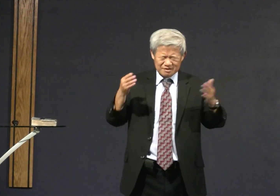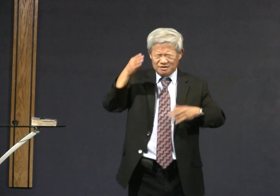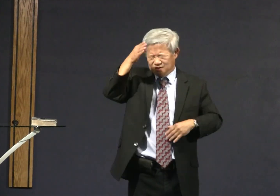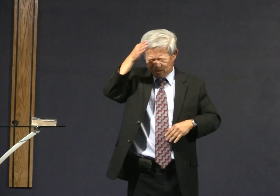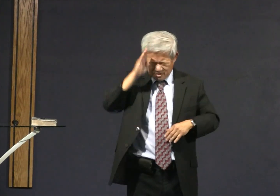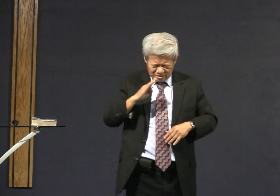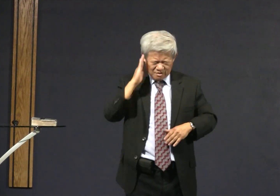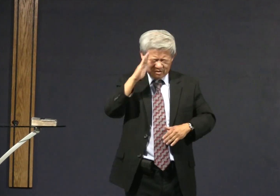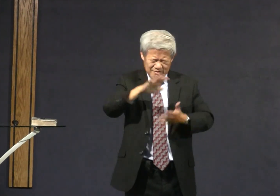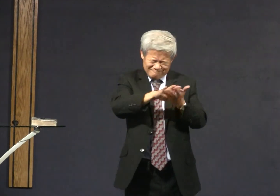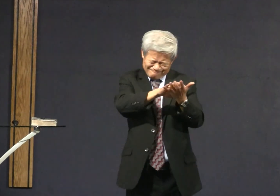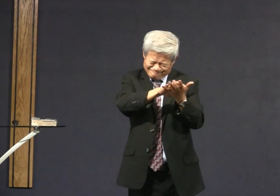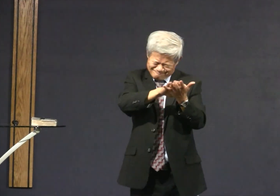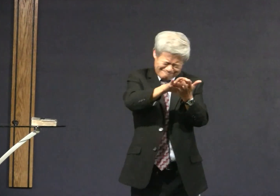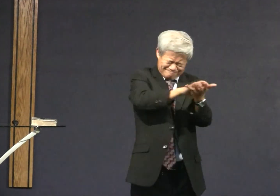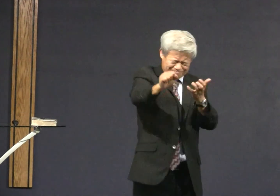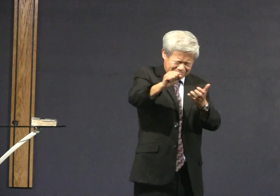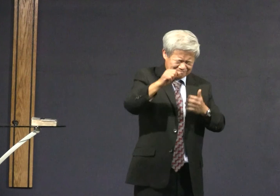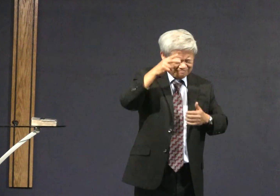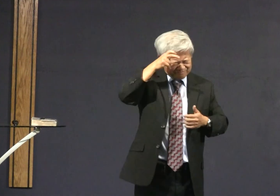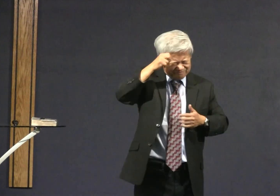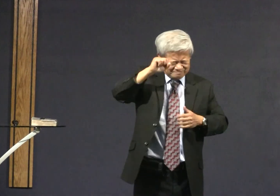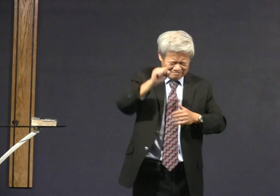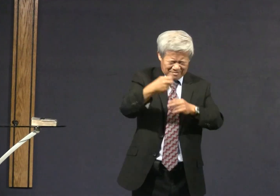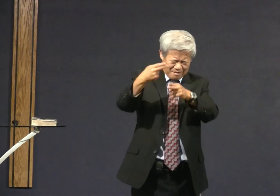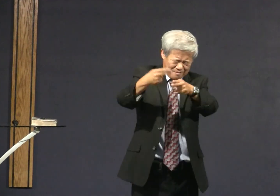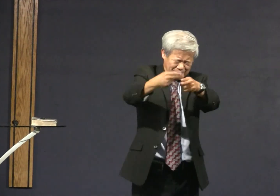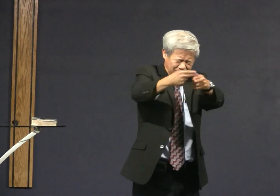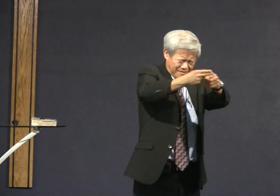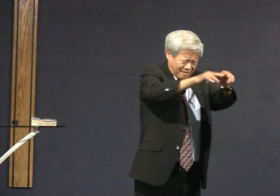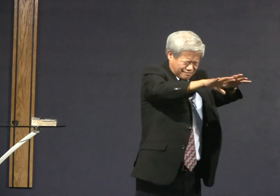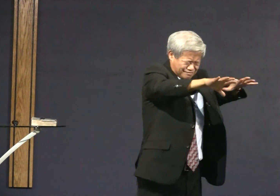Dancing and celebrating doesn't profit anything.